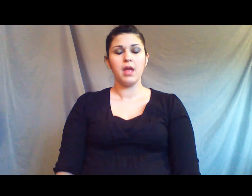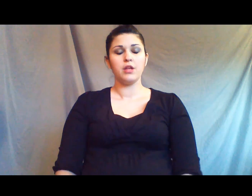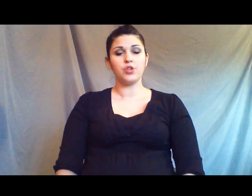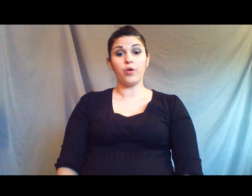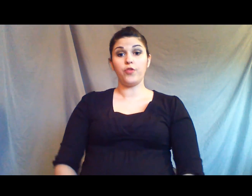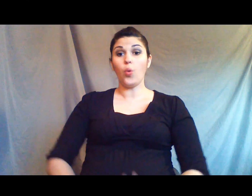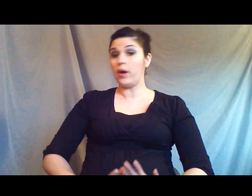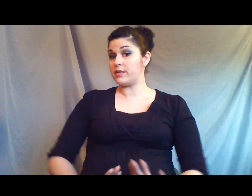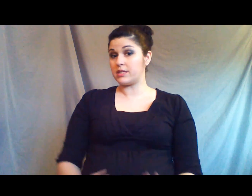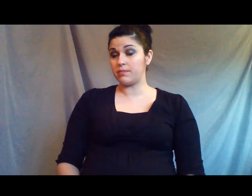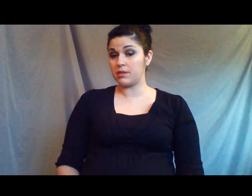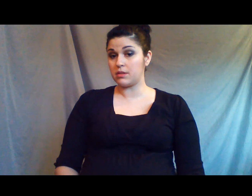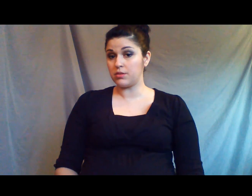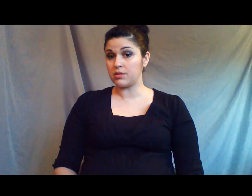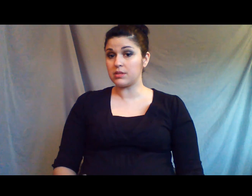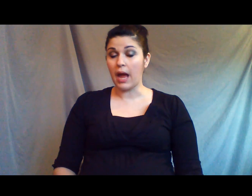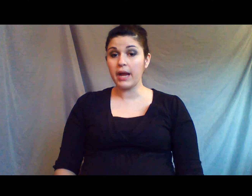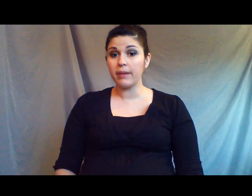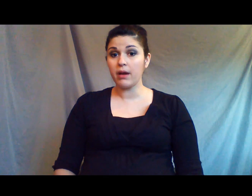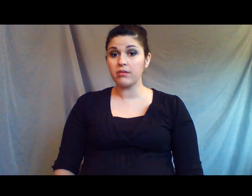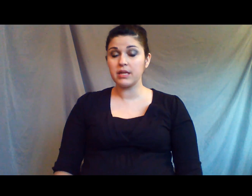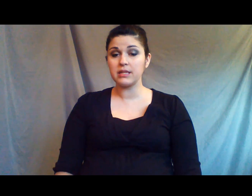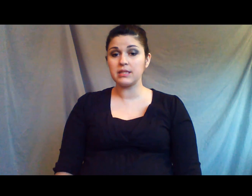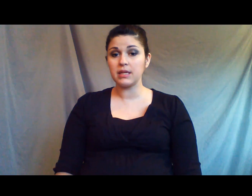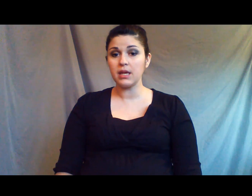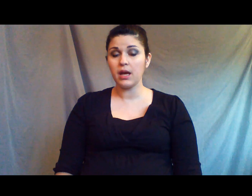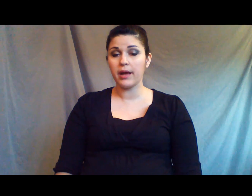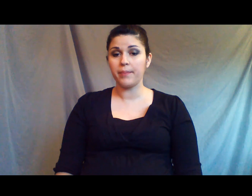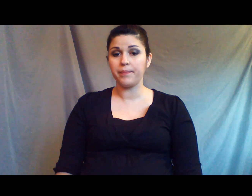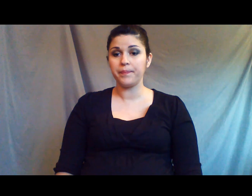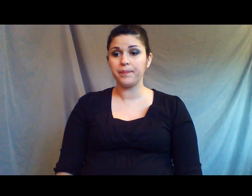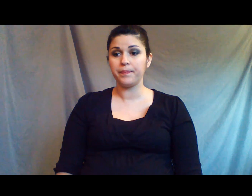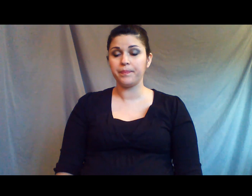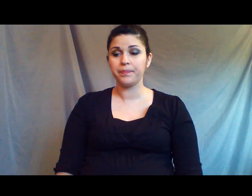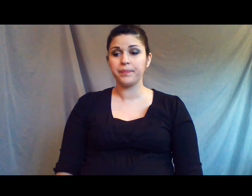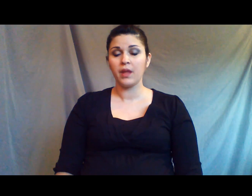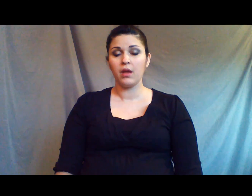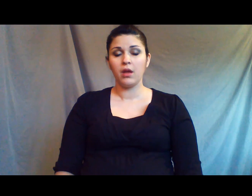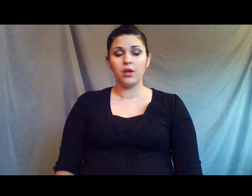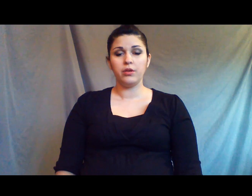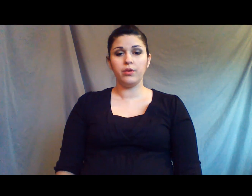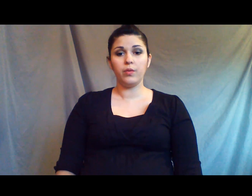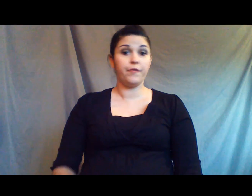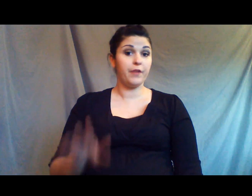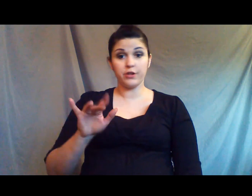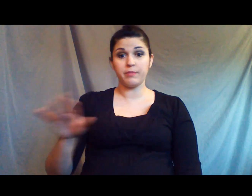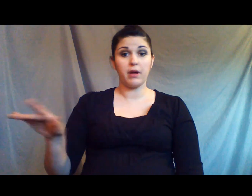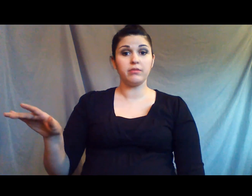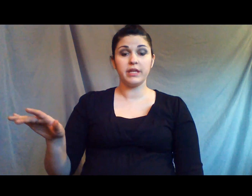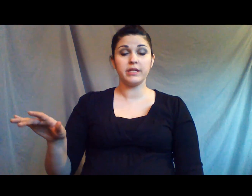So if you wanted to sign about Tennessee, you would fingerspell Tennessee.